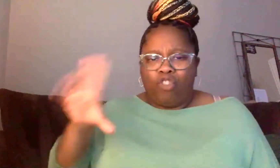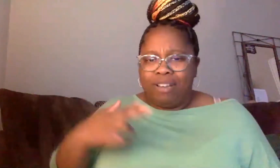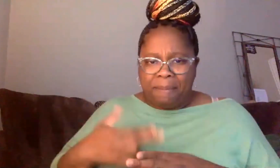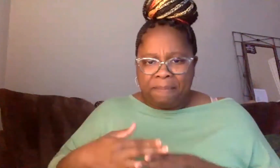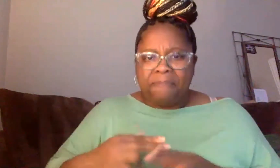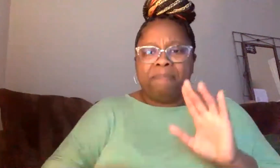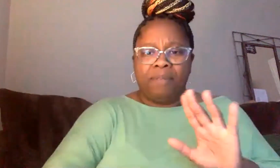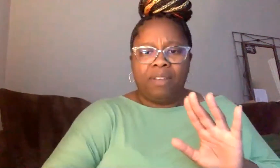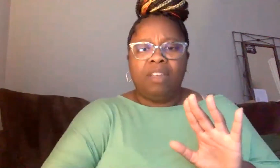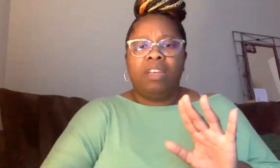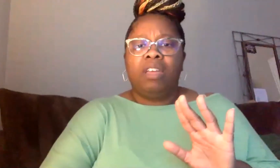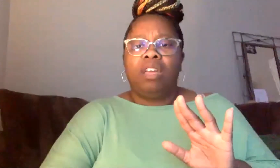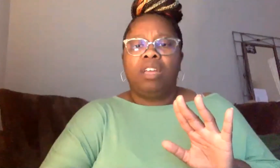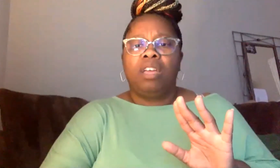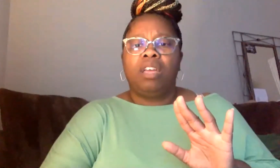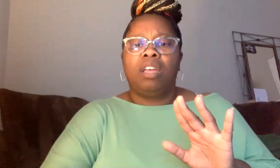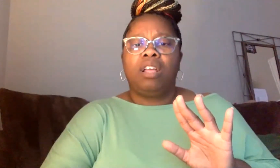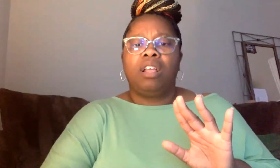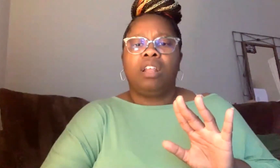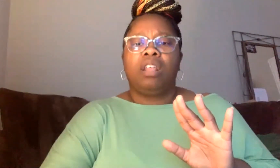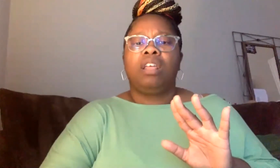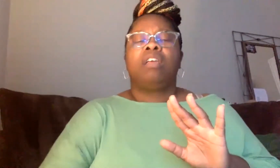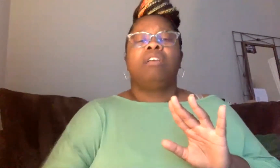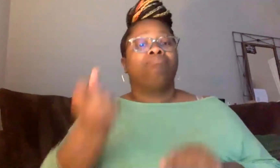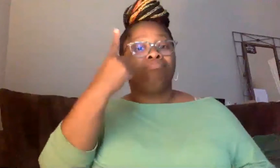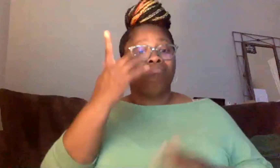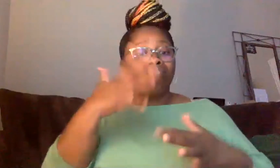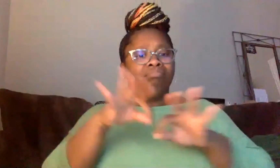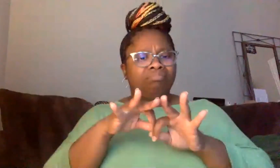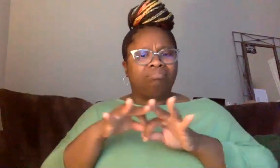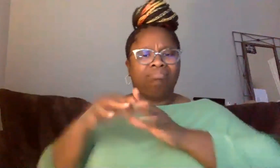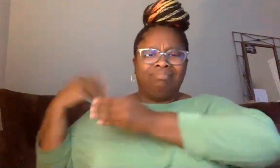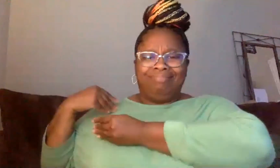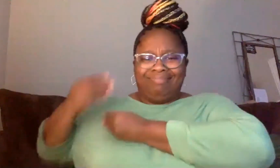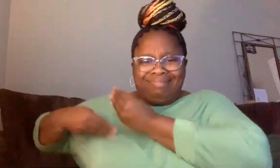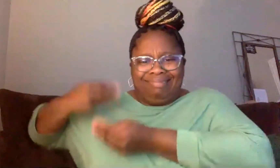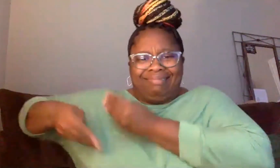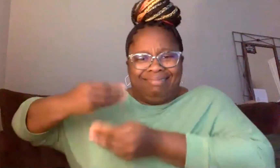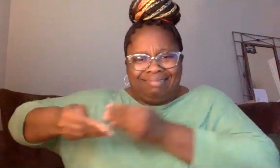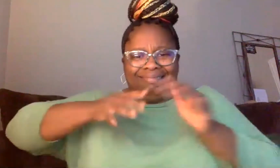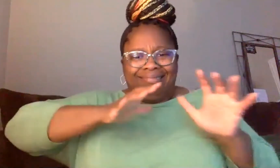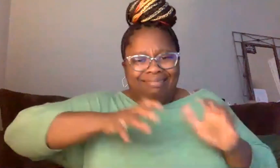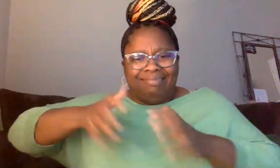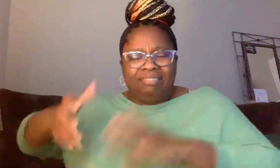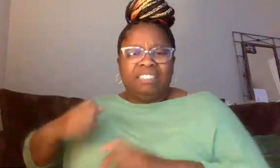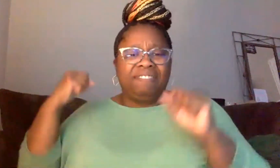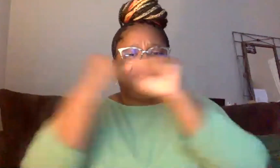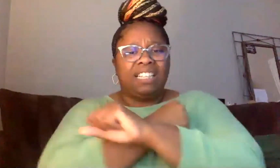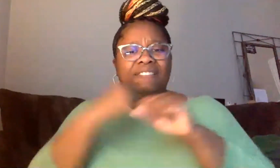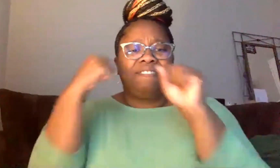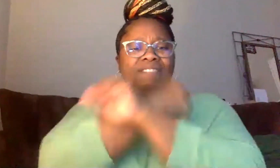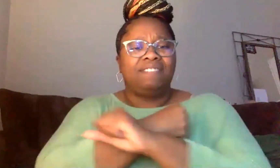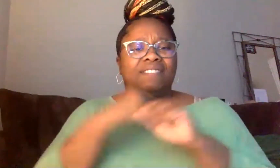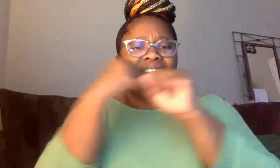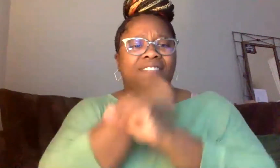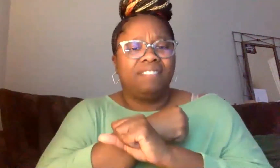But we really do need to understand that generations after generations, we are fighting this. And that's exactly